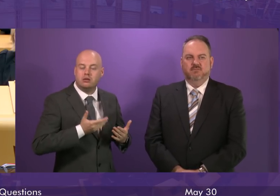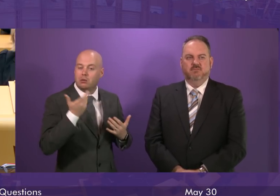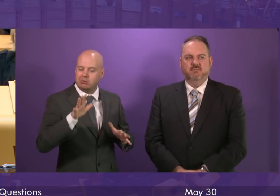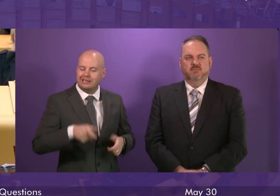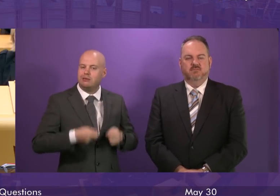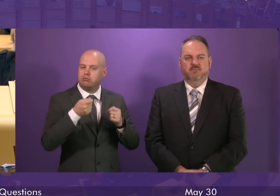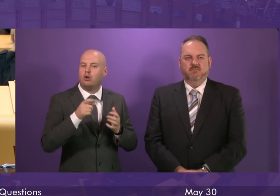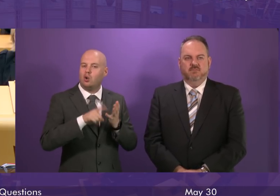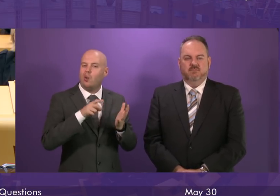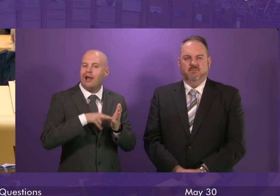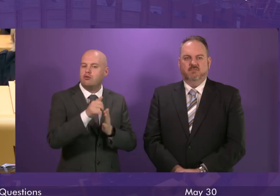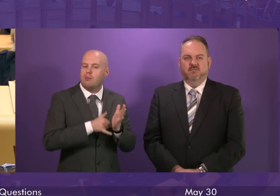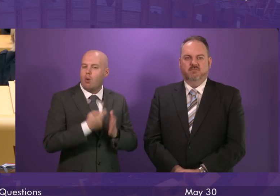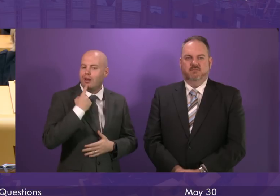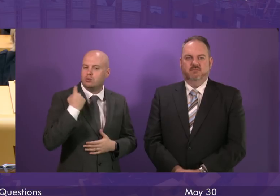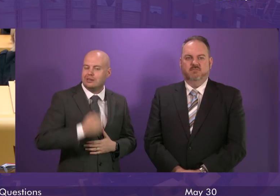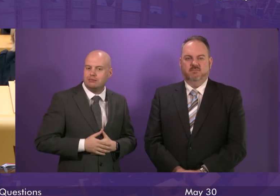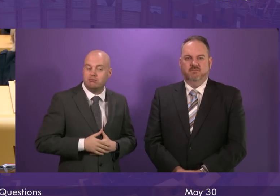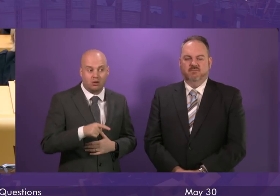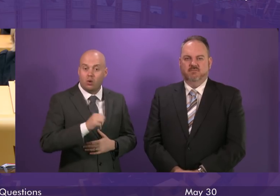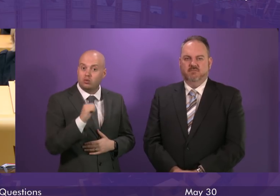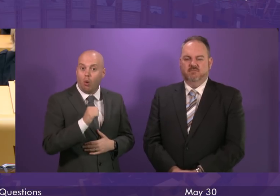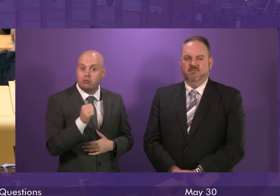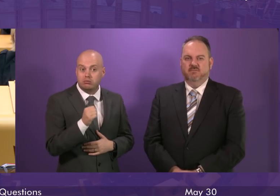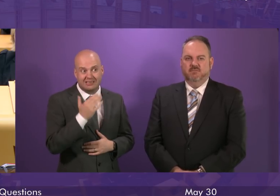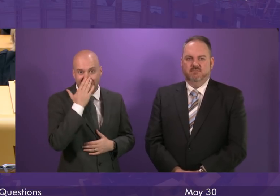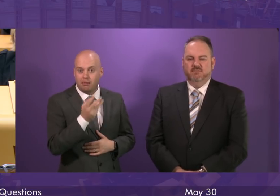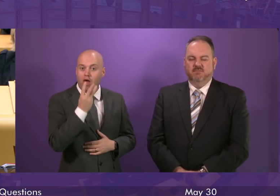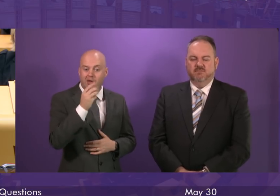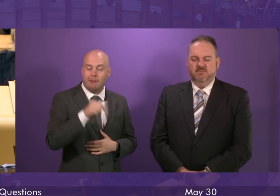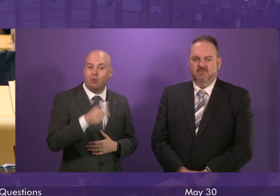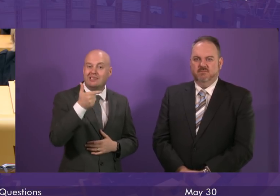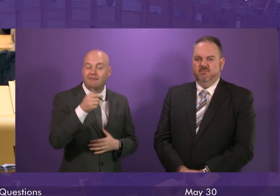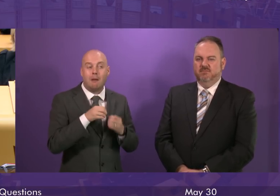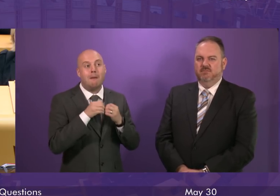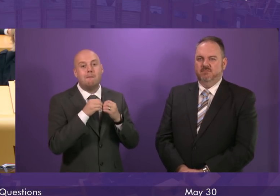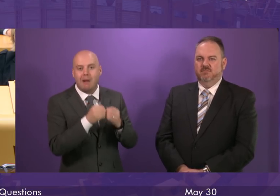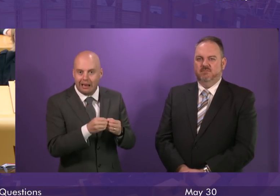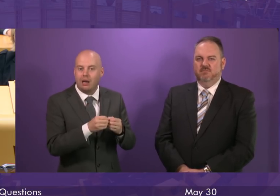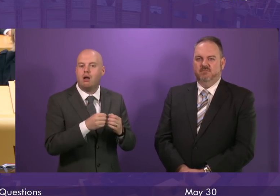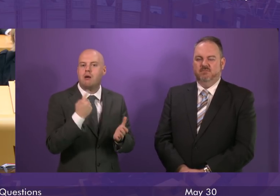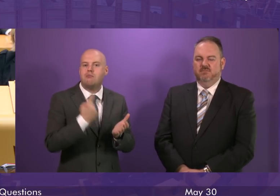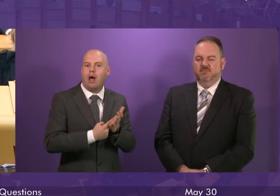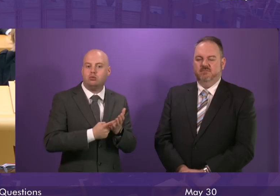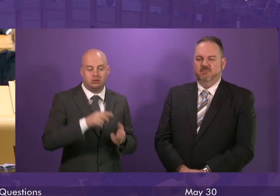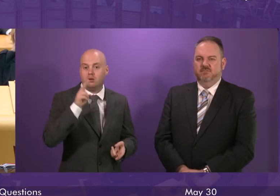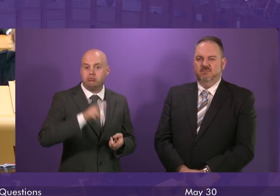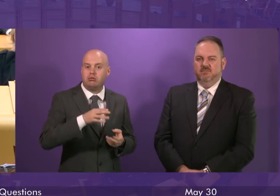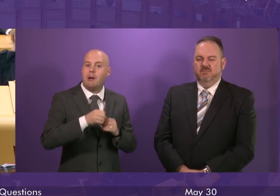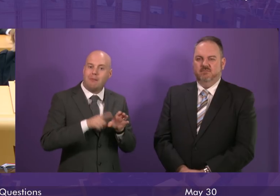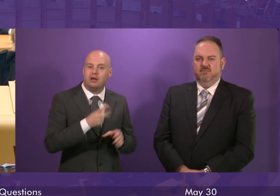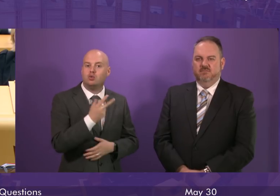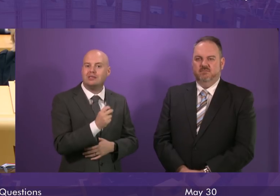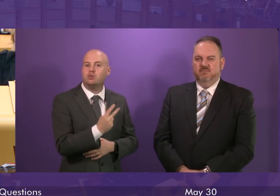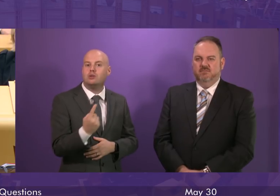Scotland is facing a reduction of £3.7 billion in annual social security spending by 2021 as a result of UK